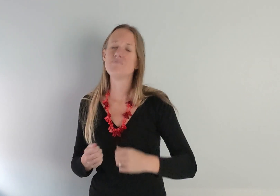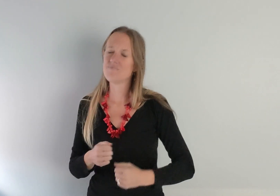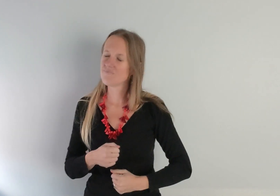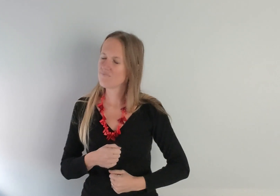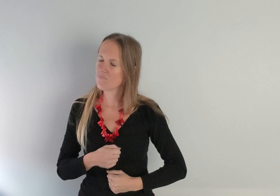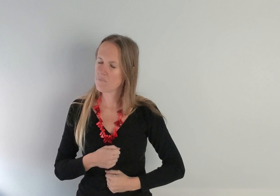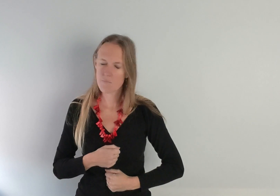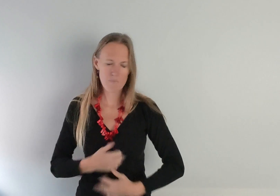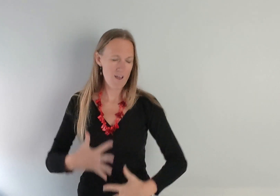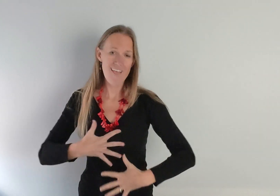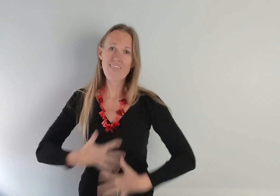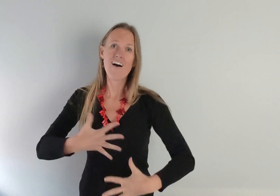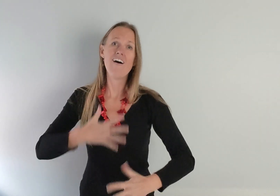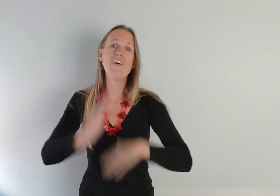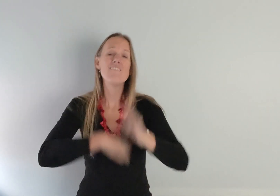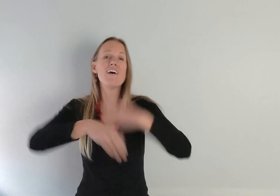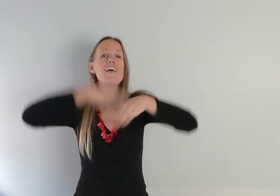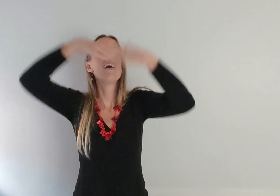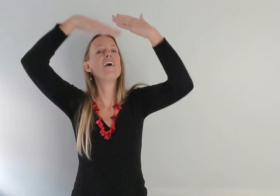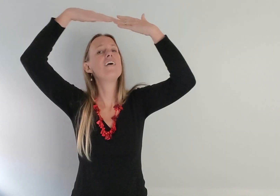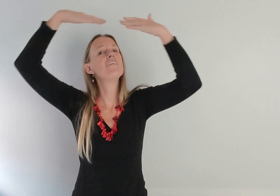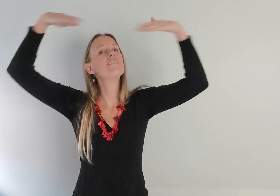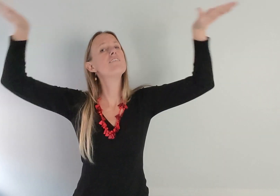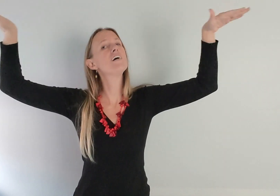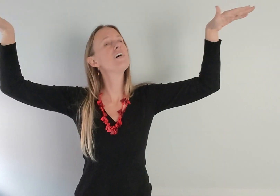Breath of heaven